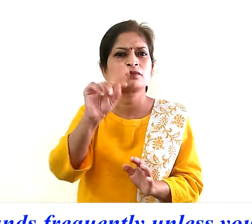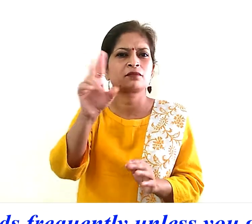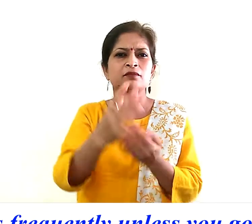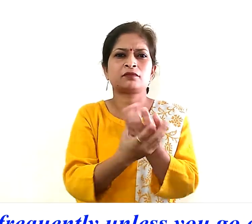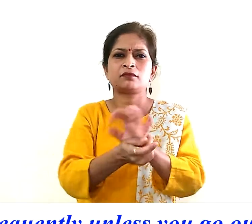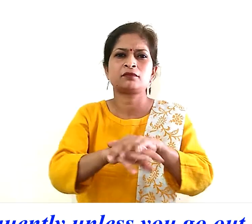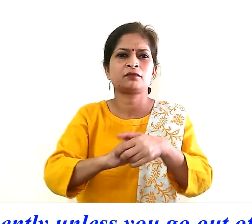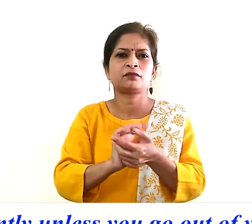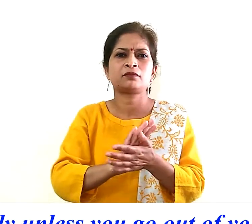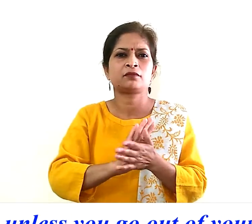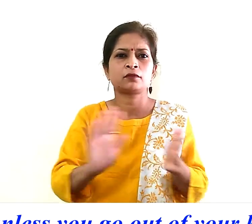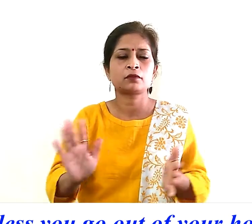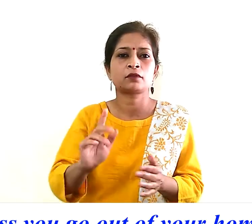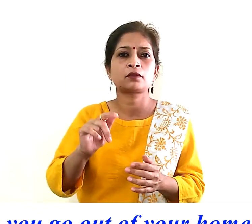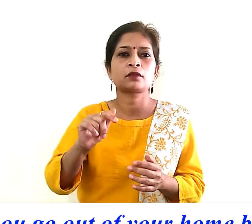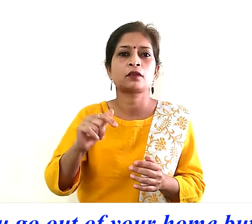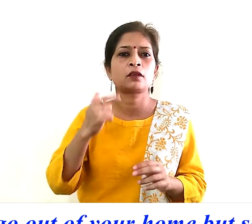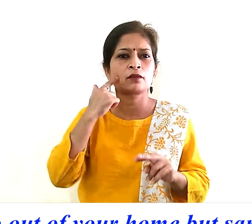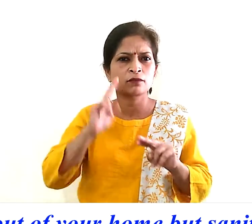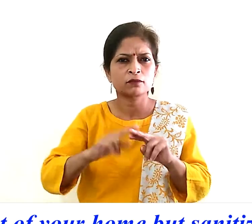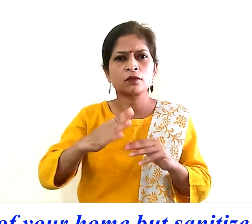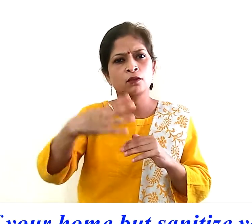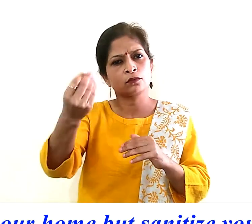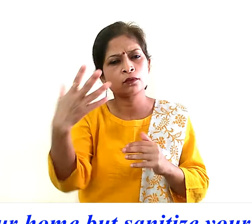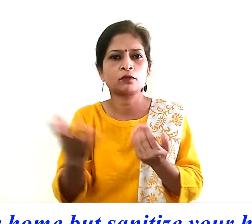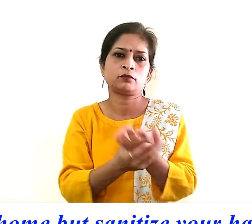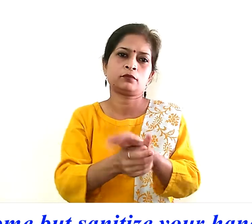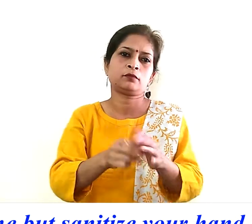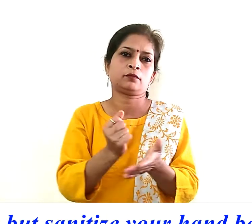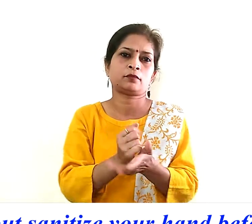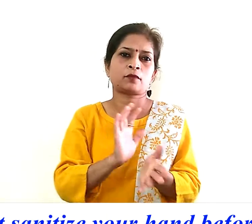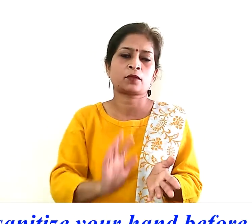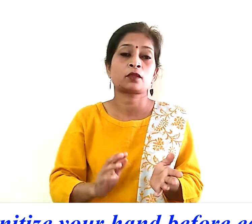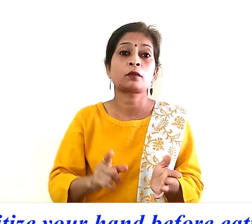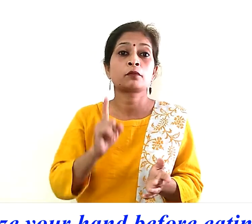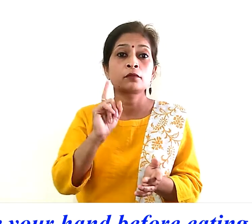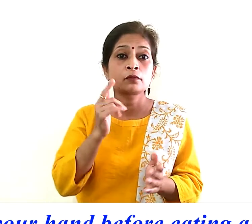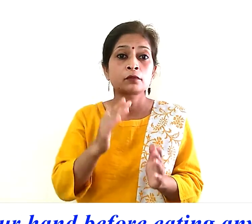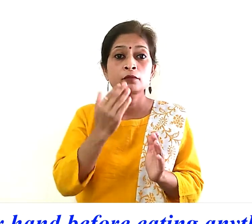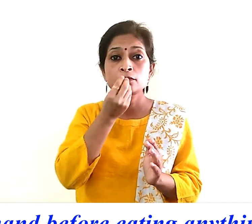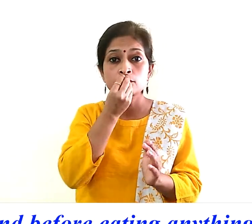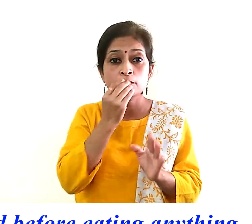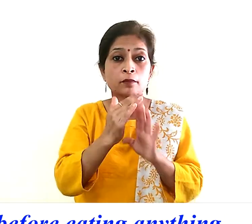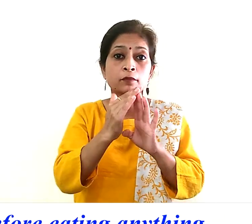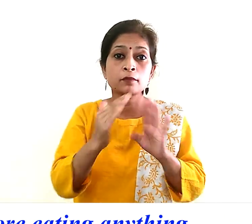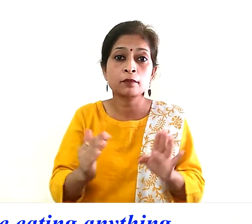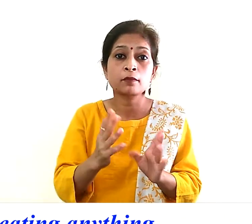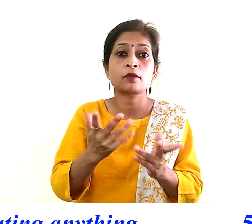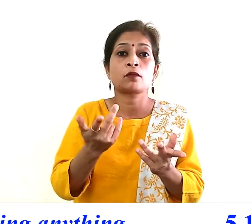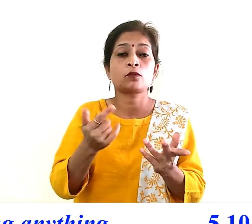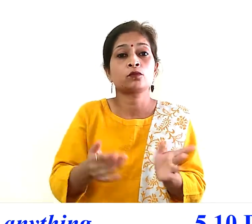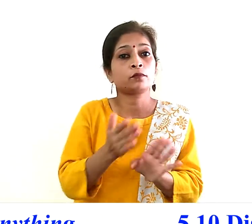unless you go out of your home but sanitize your hand before eating anything 5.10